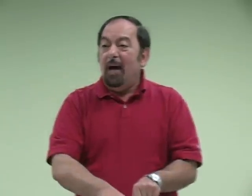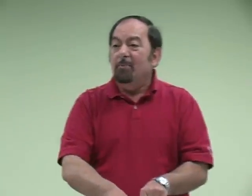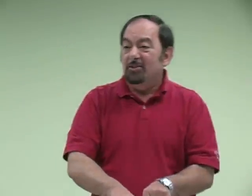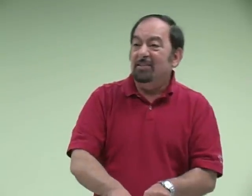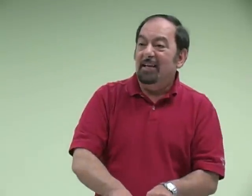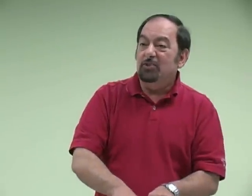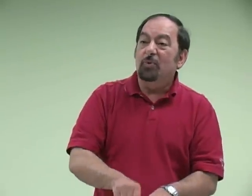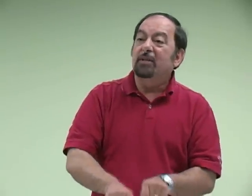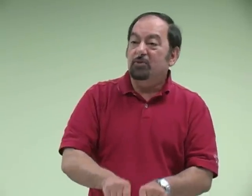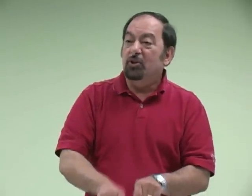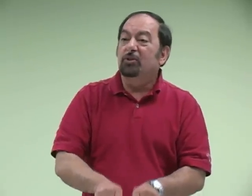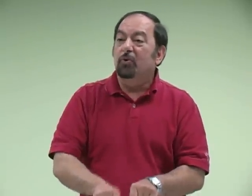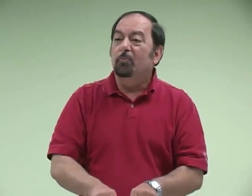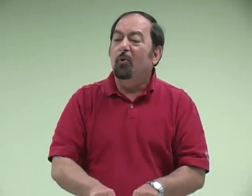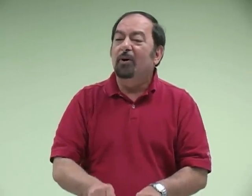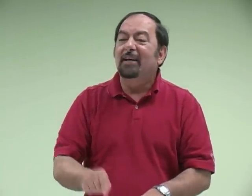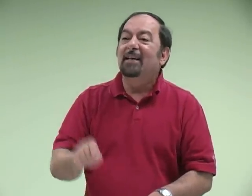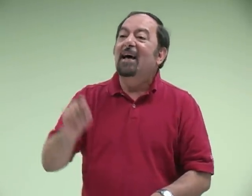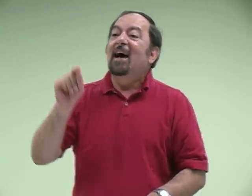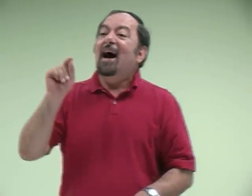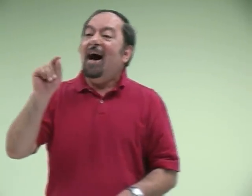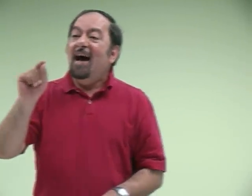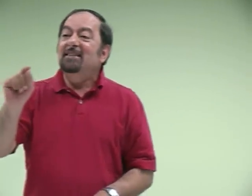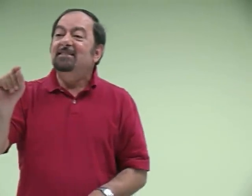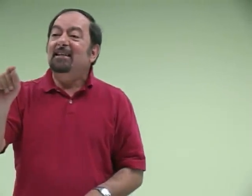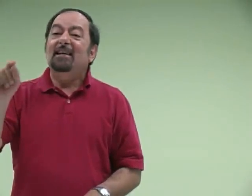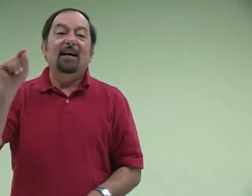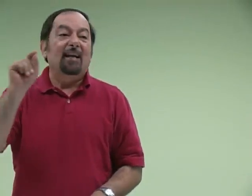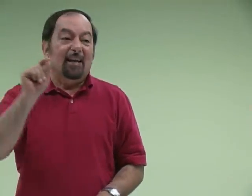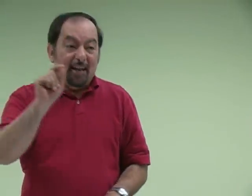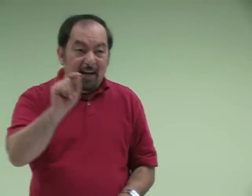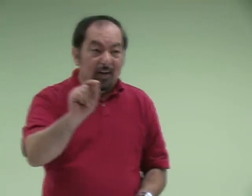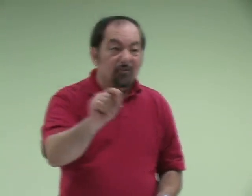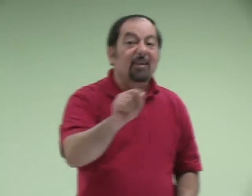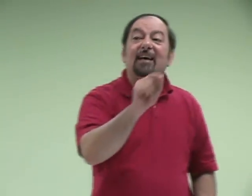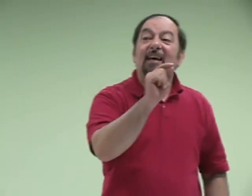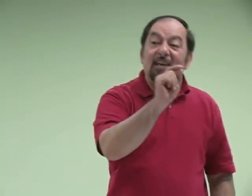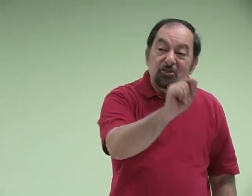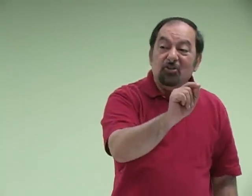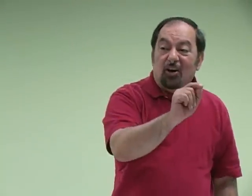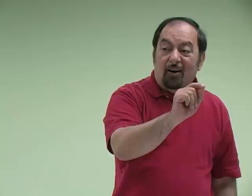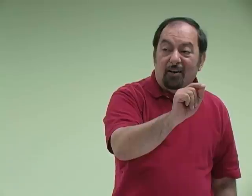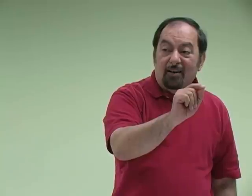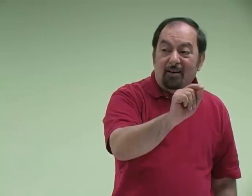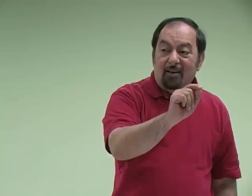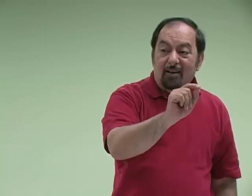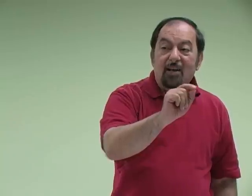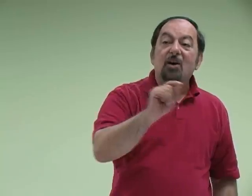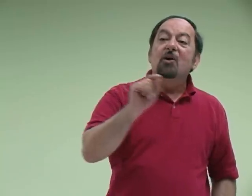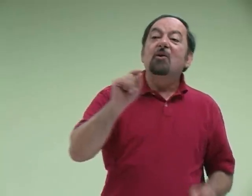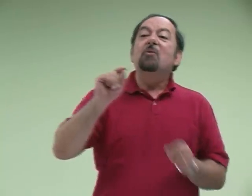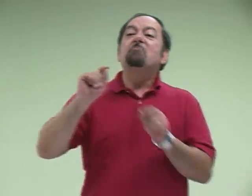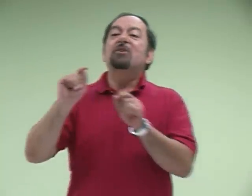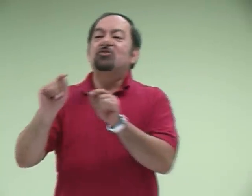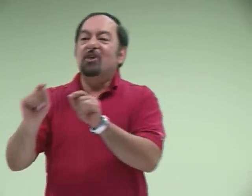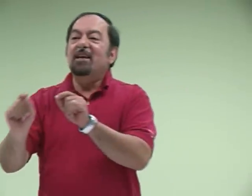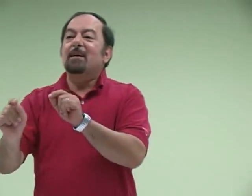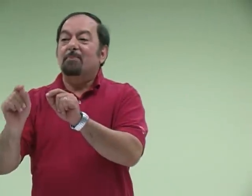Bible says, when the children were born, that Isaac loved Esau. But Jacob,